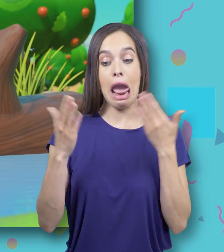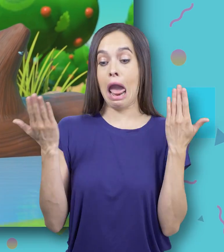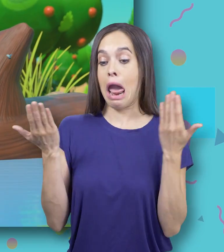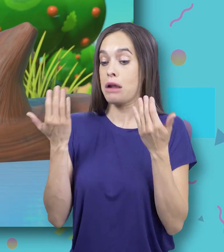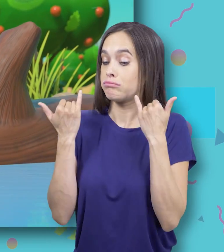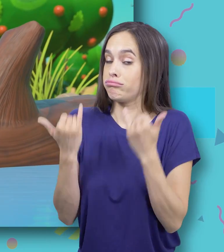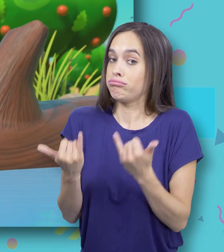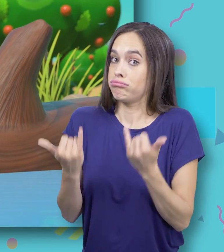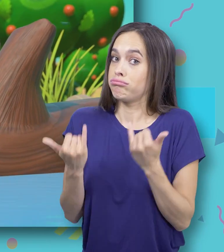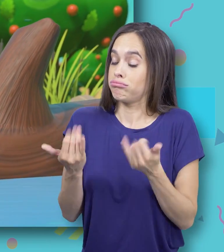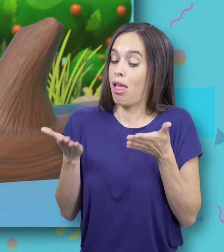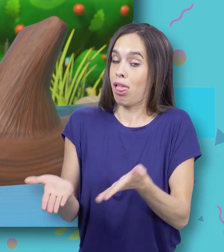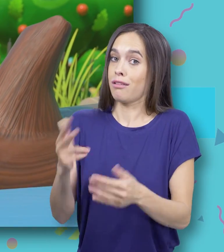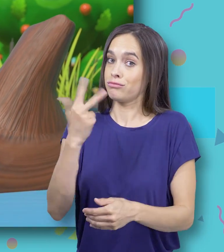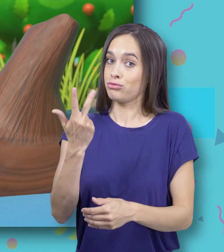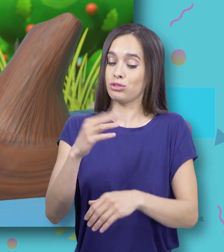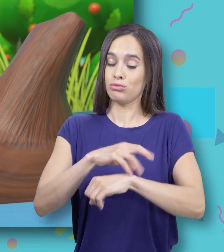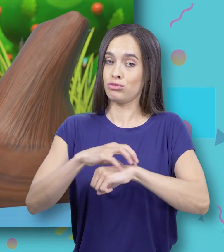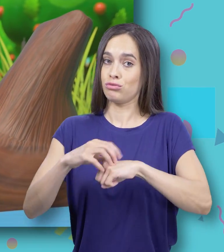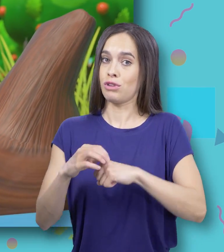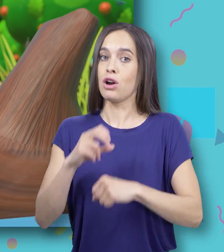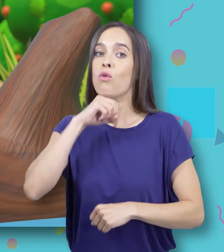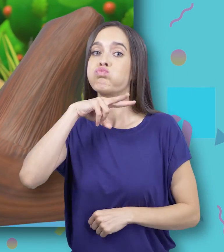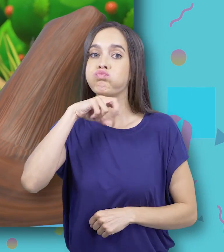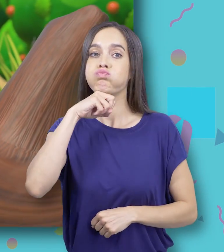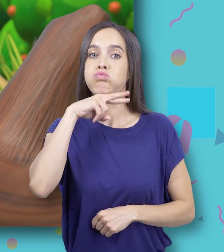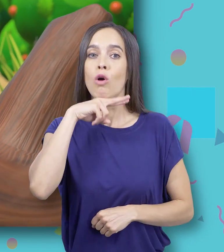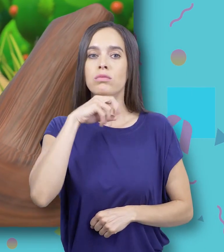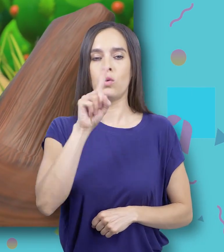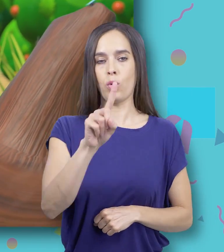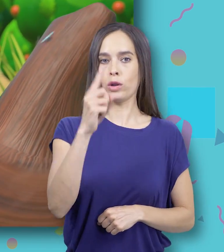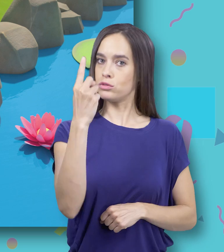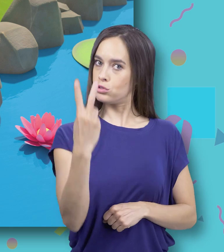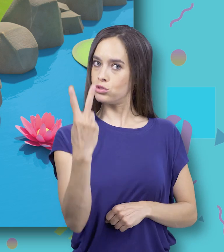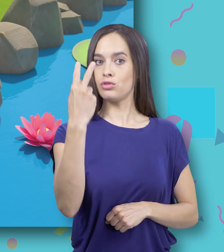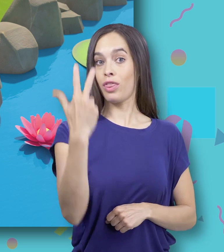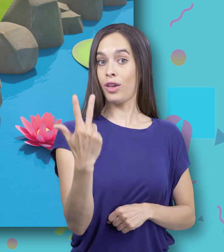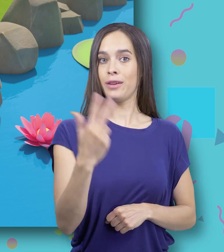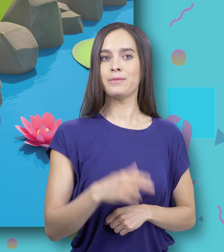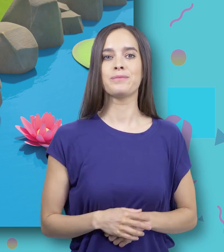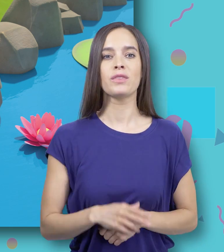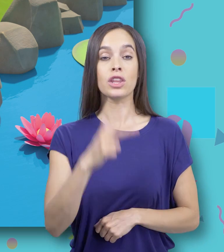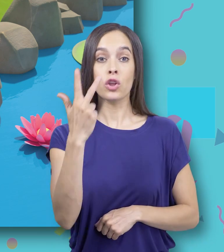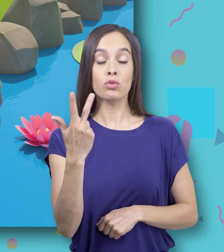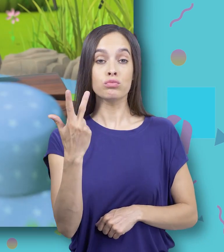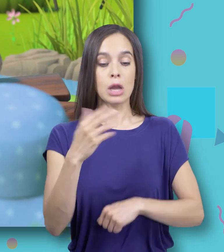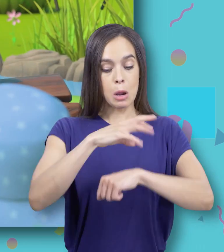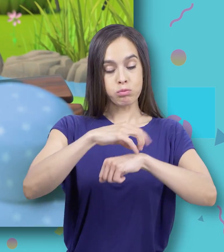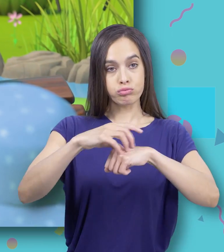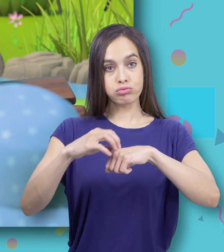speckled frogs Glub, glub One, two, three Three little speckled frogs